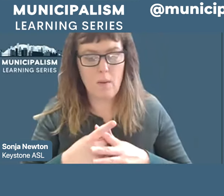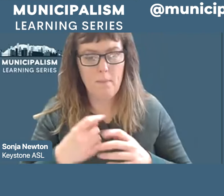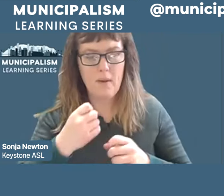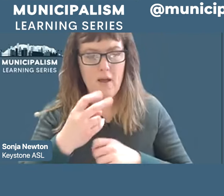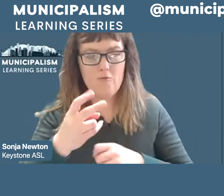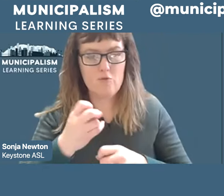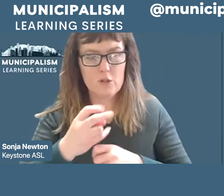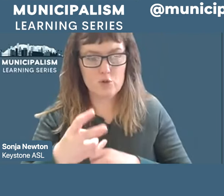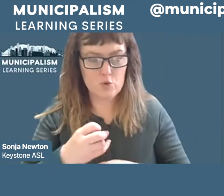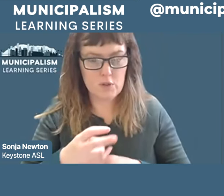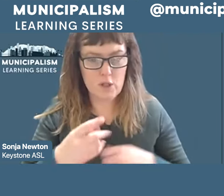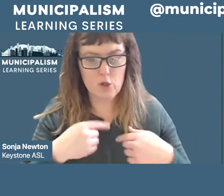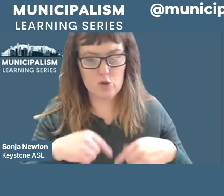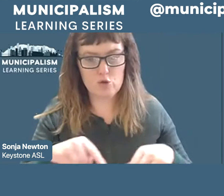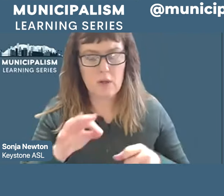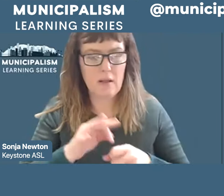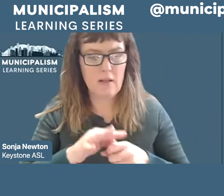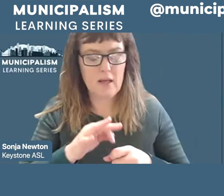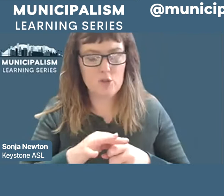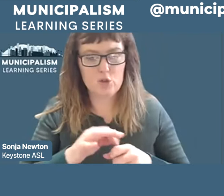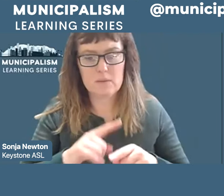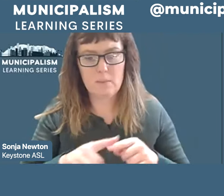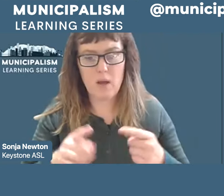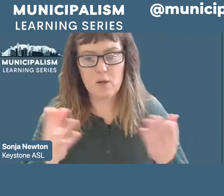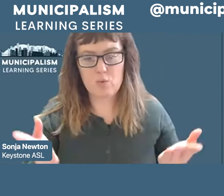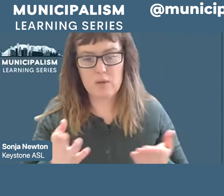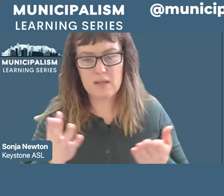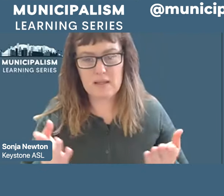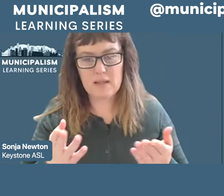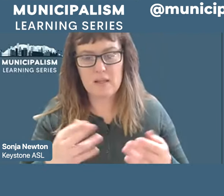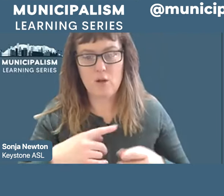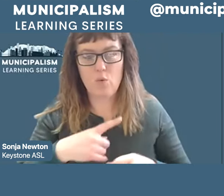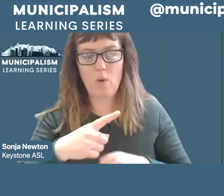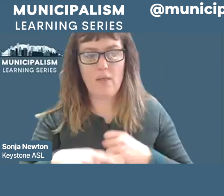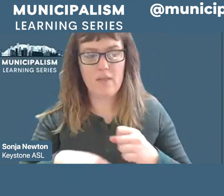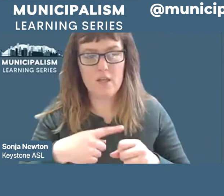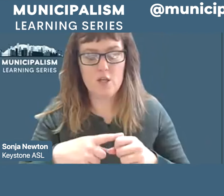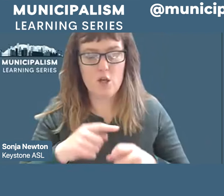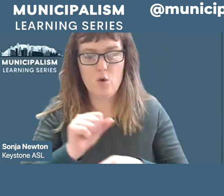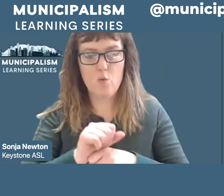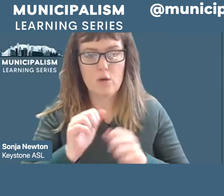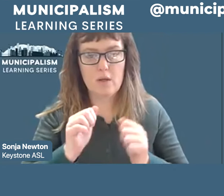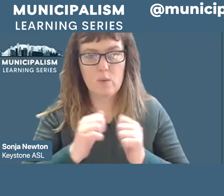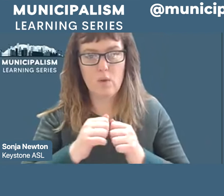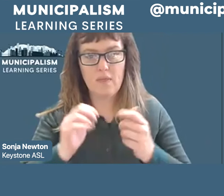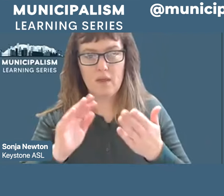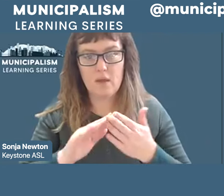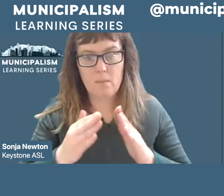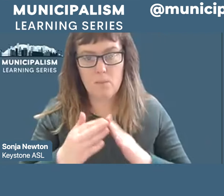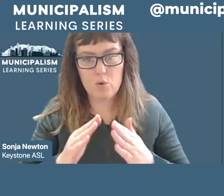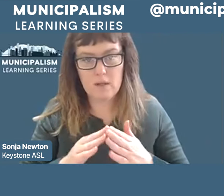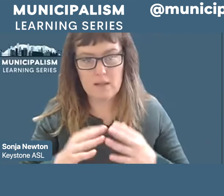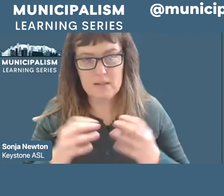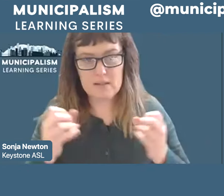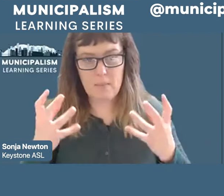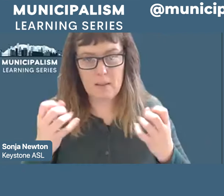elections but we are all year around trying to work with communities around many different issues